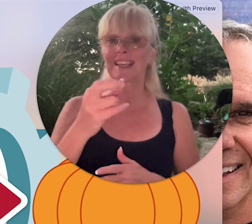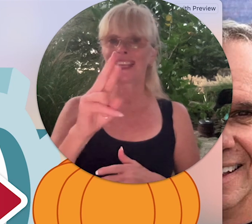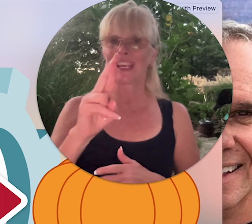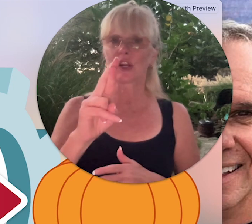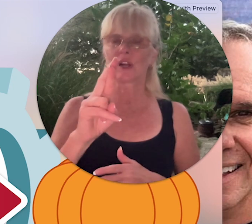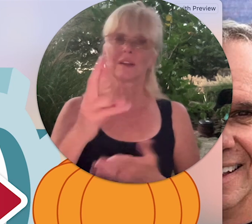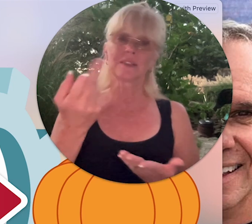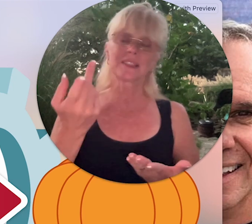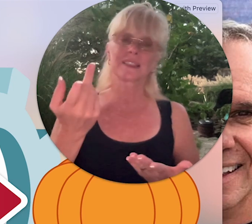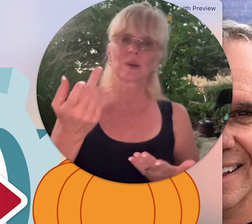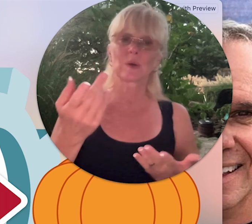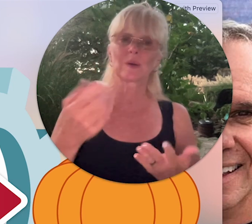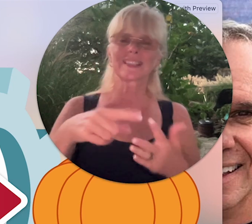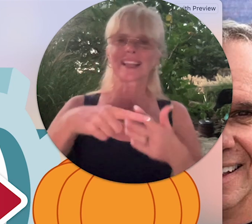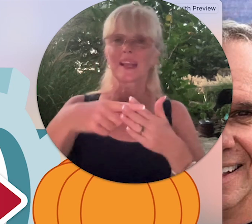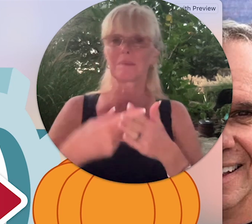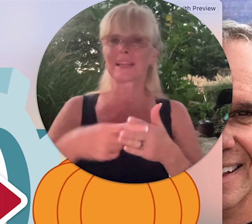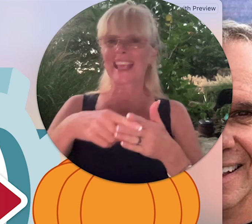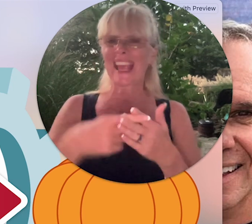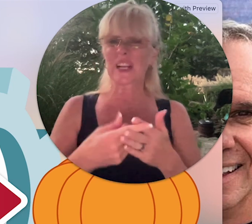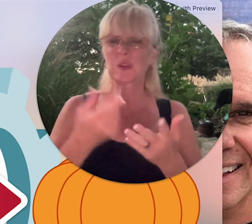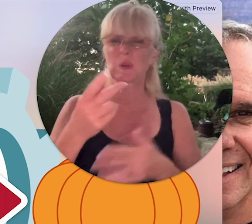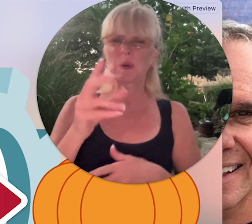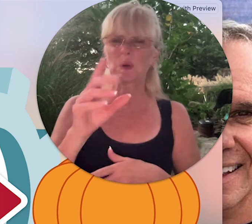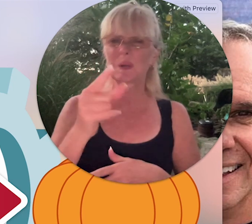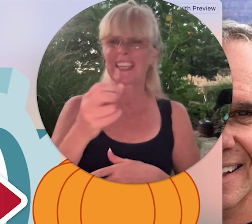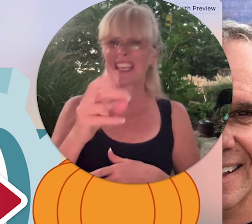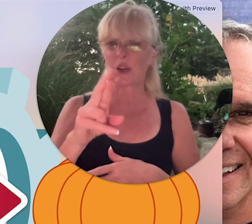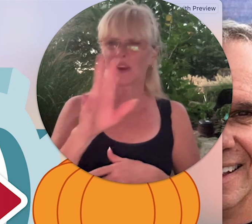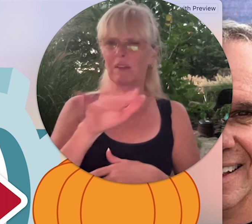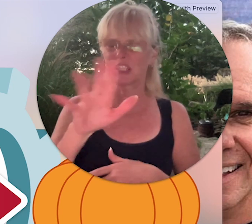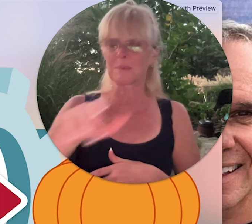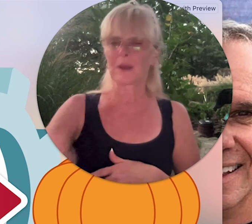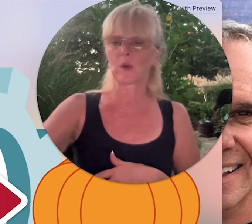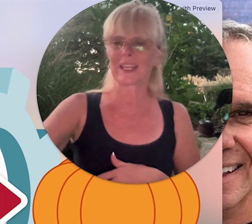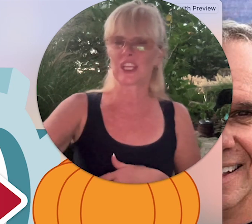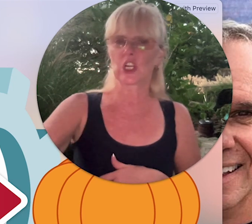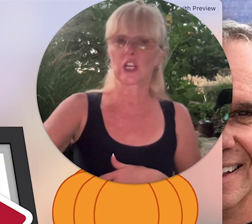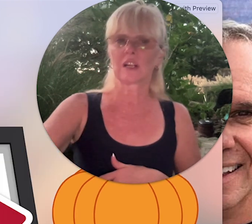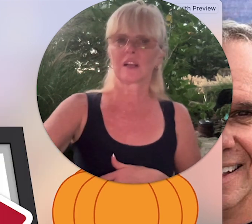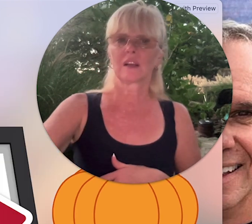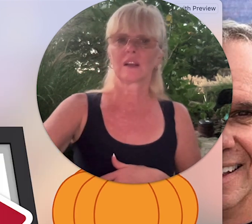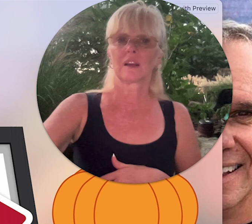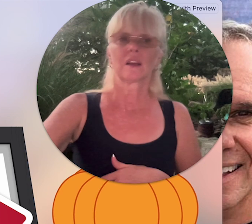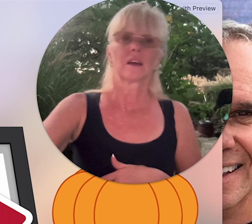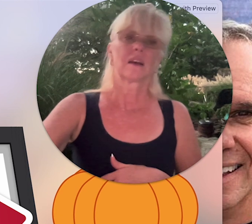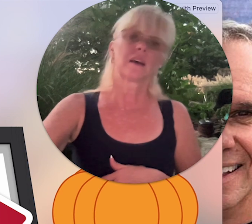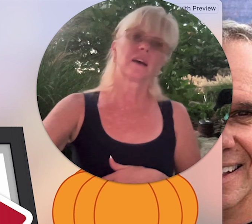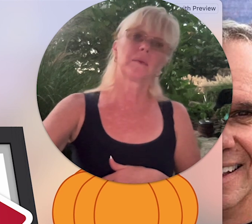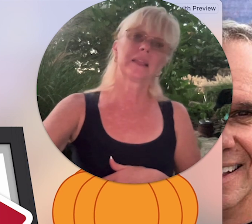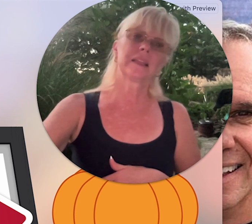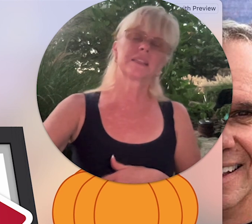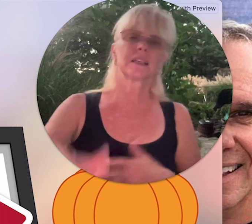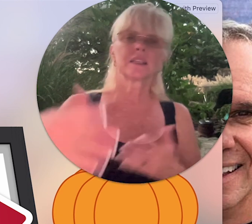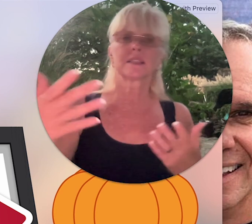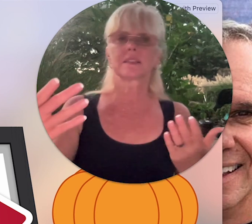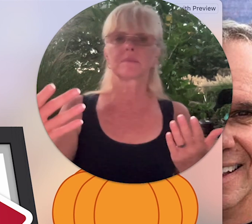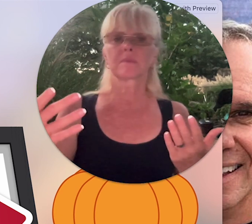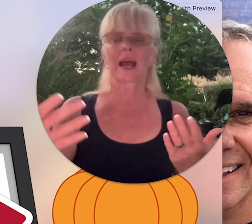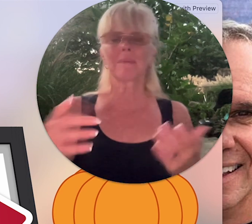gear so it's like a mechanical gear I would spell gear and this is I'm